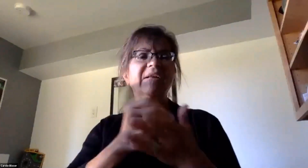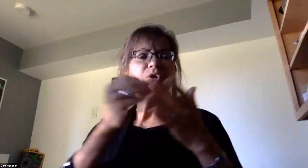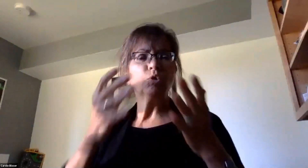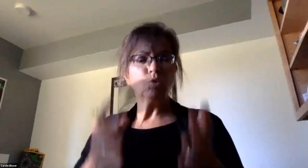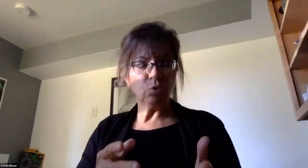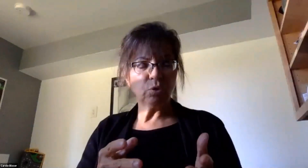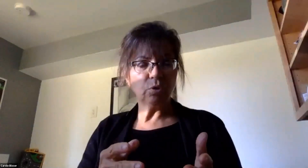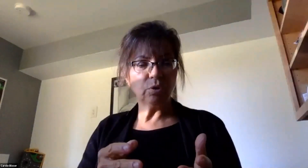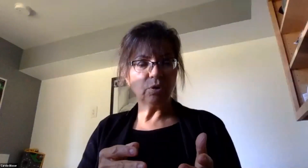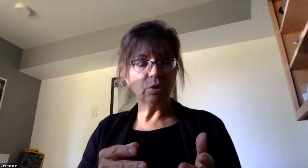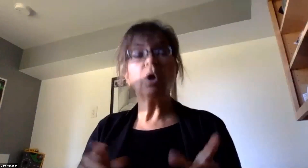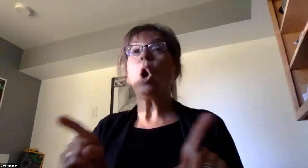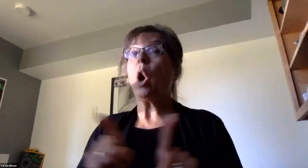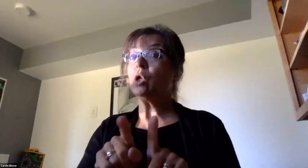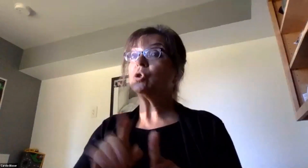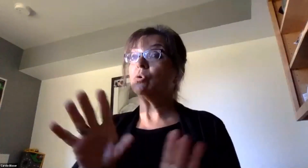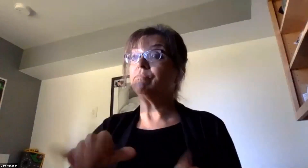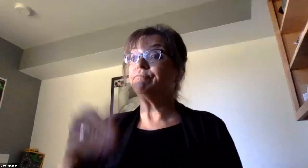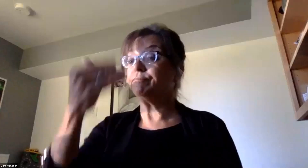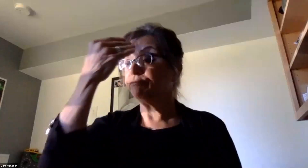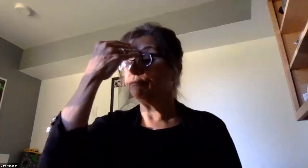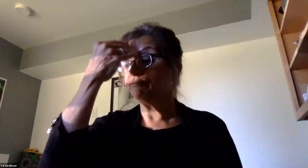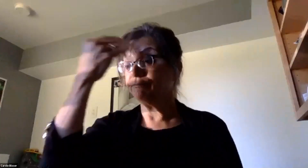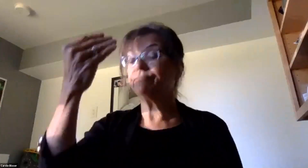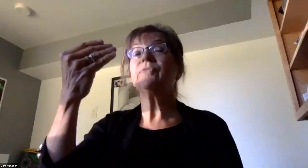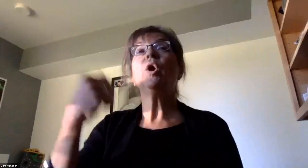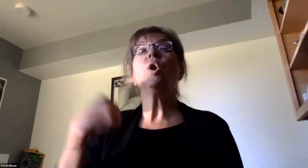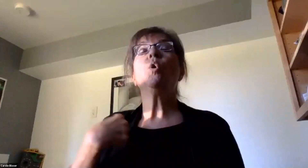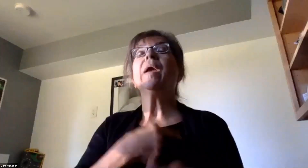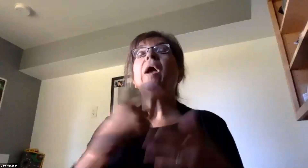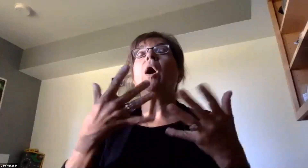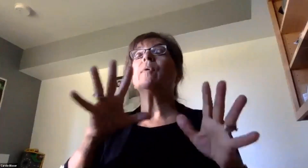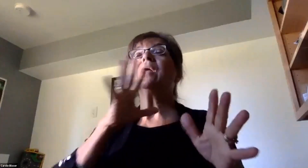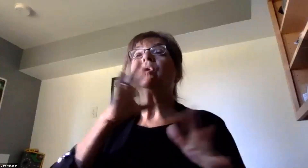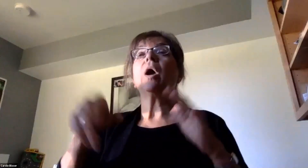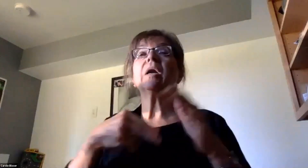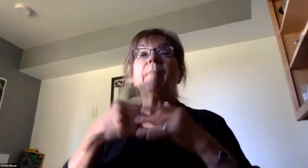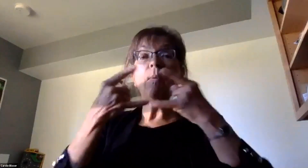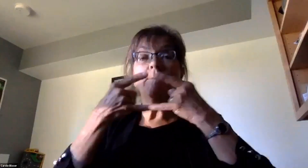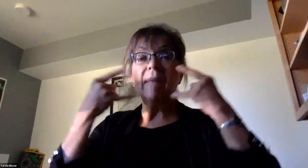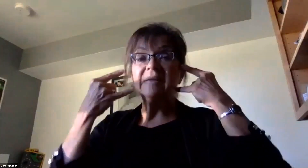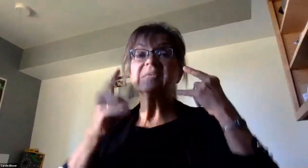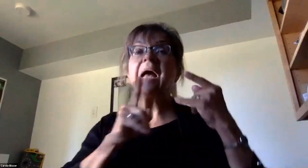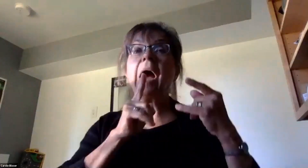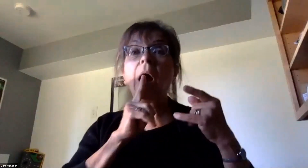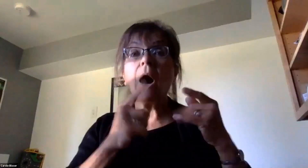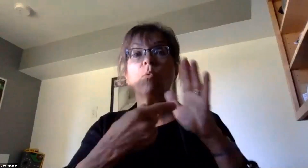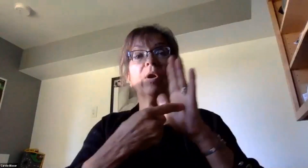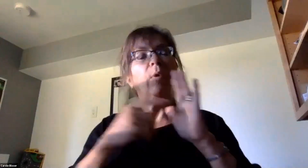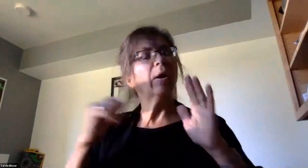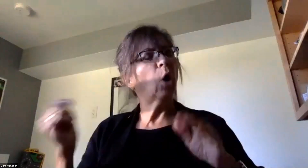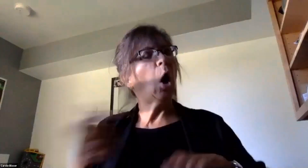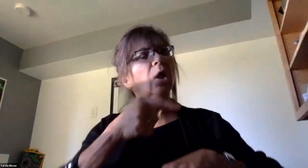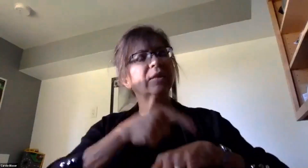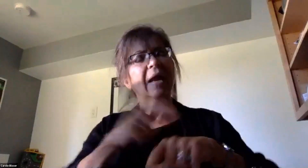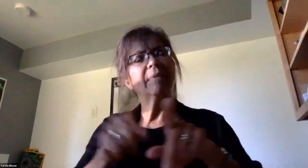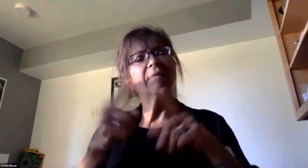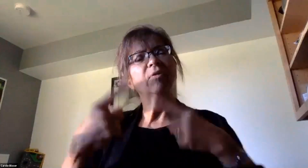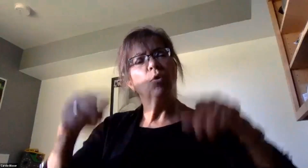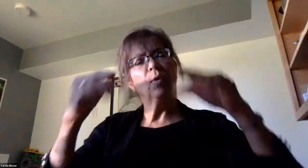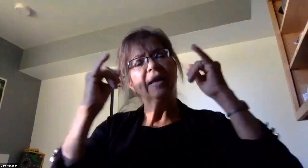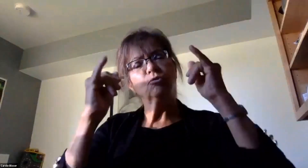I would also note that in our website FAQ, we have already indicated that masks will be required at all times, even during instruction.